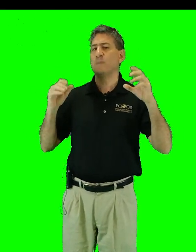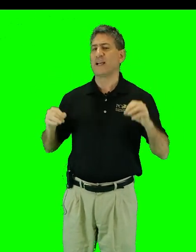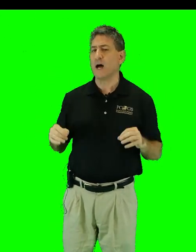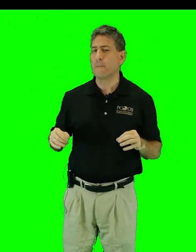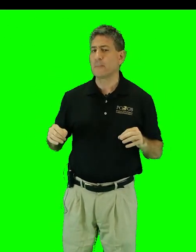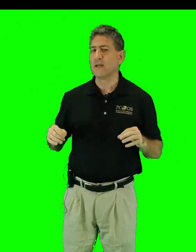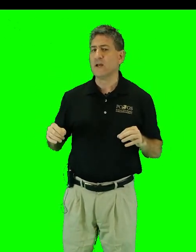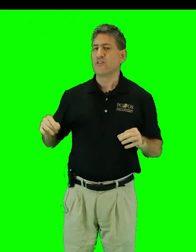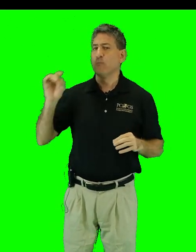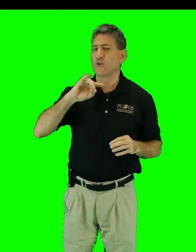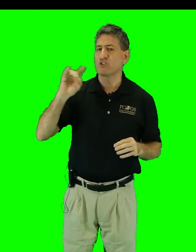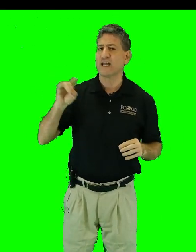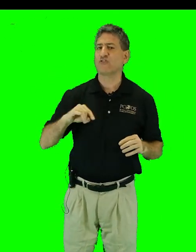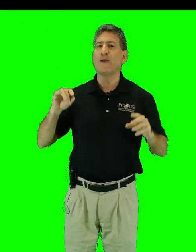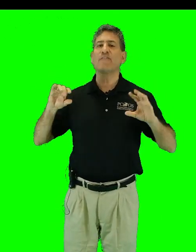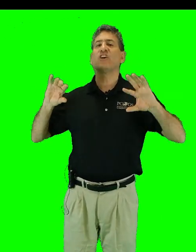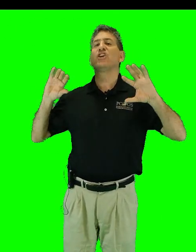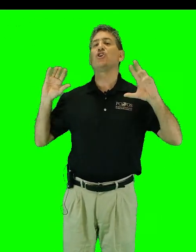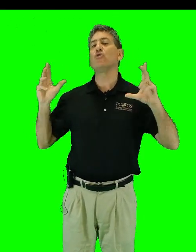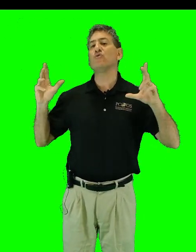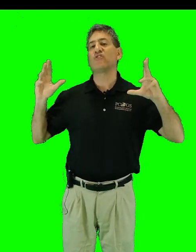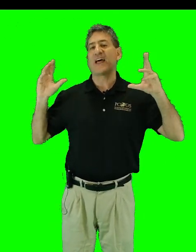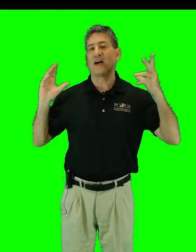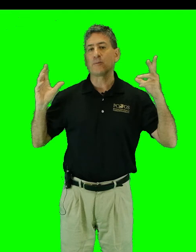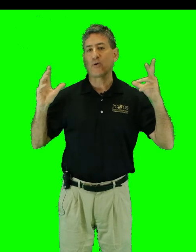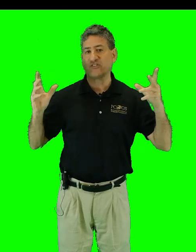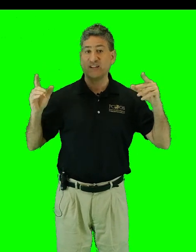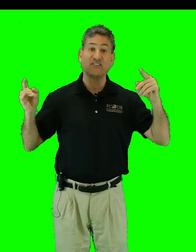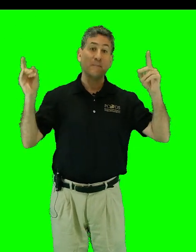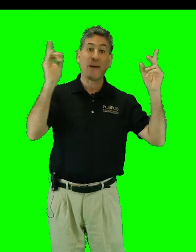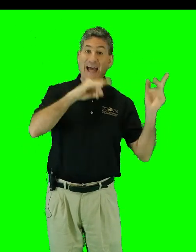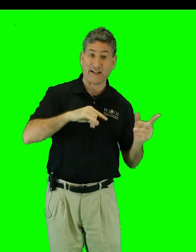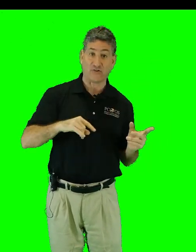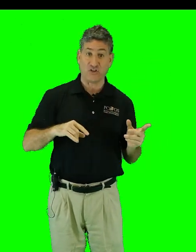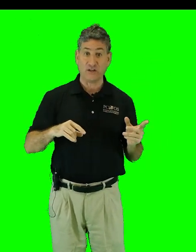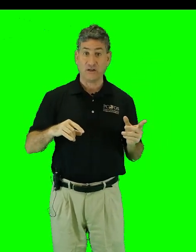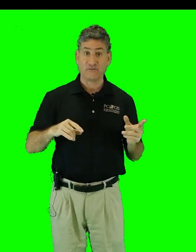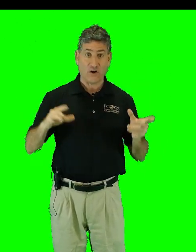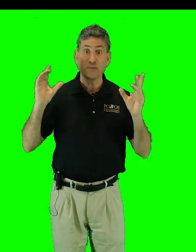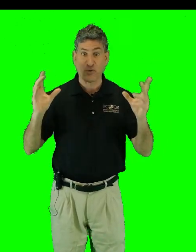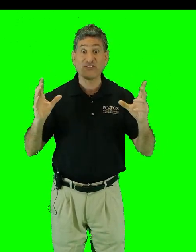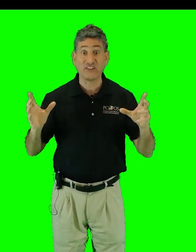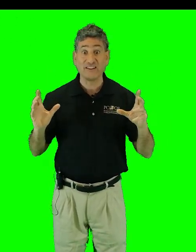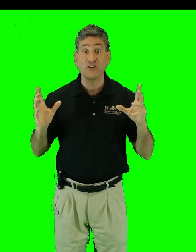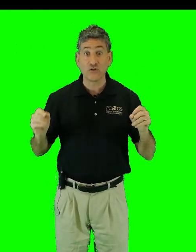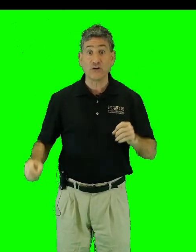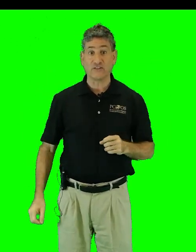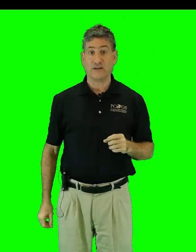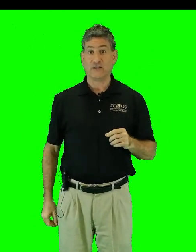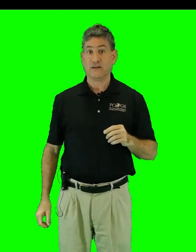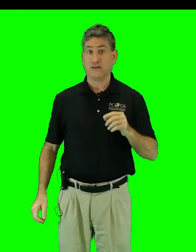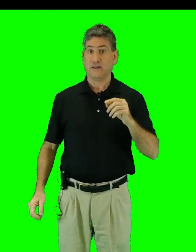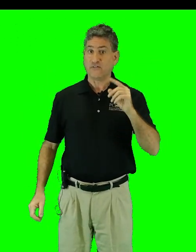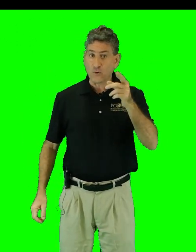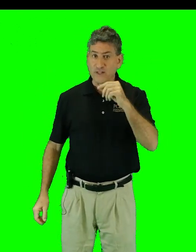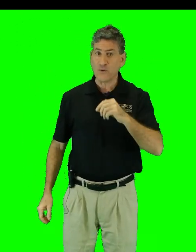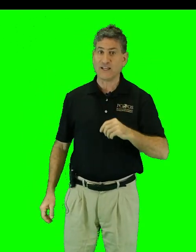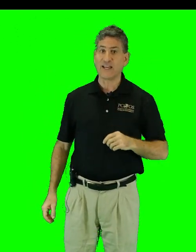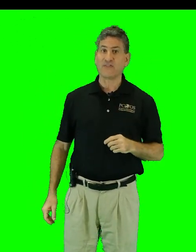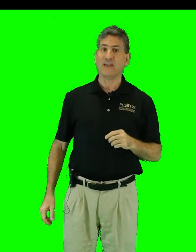become the more chance we have to use that unprecedented bad energy for unprecedented good if only we can get the